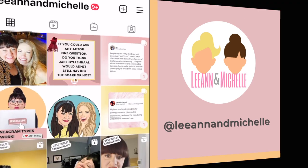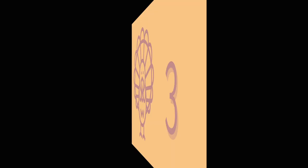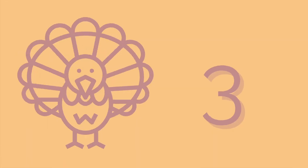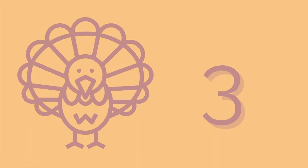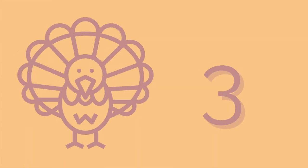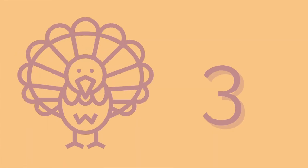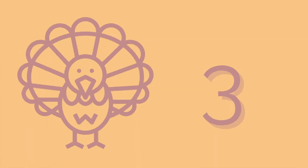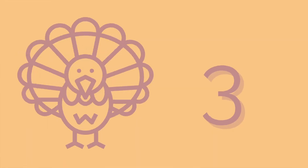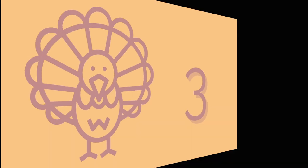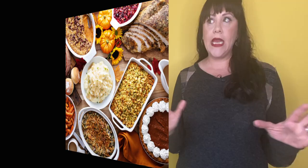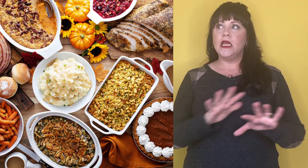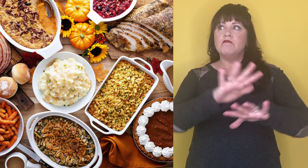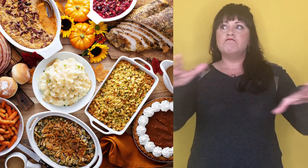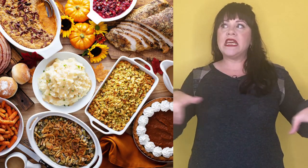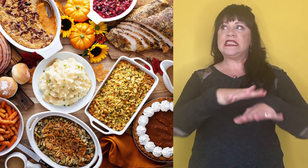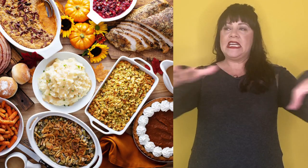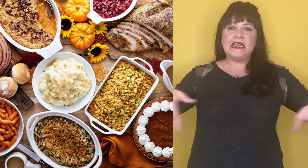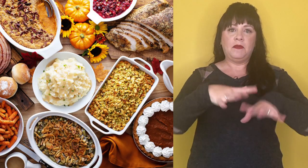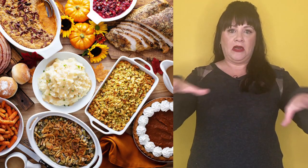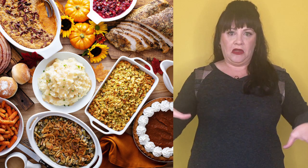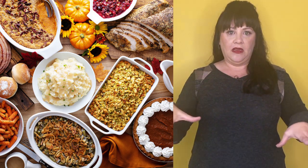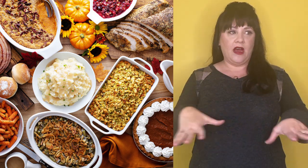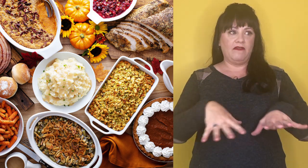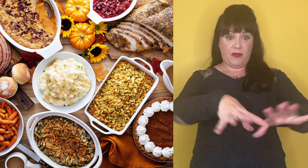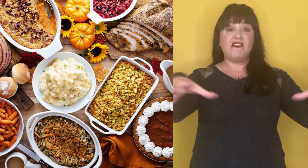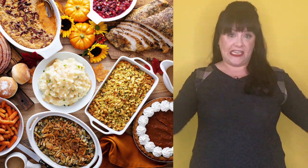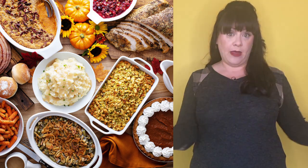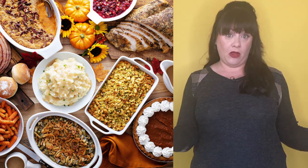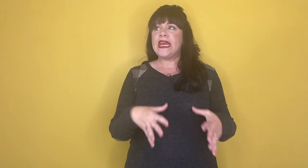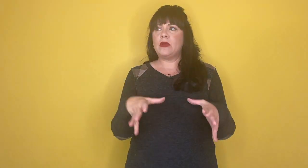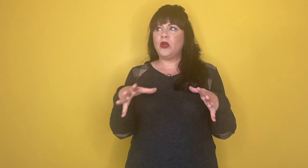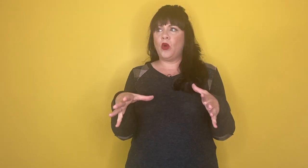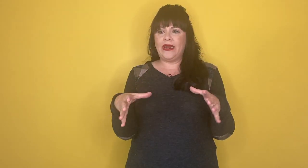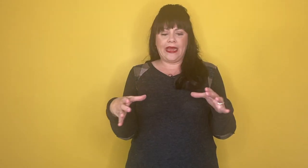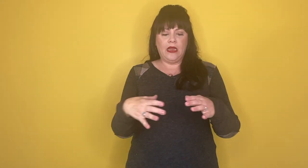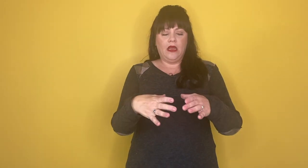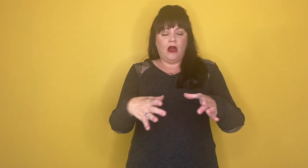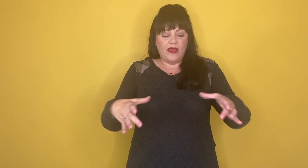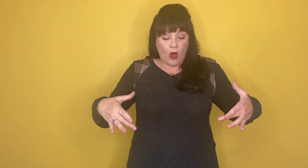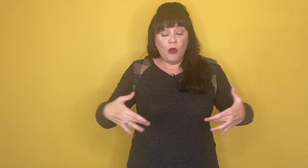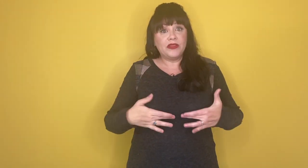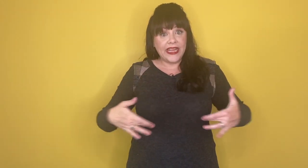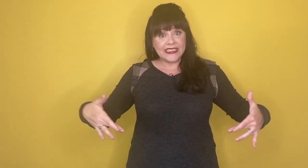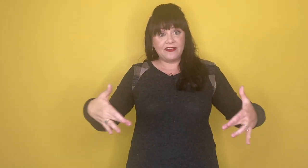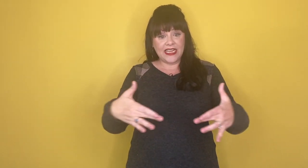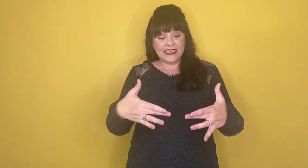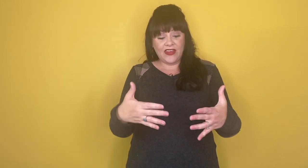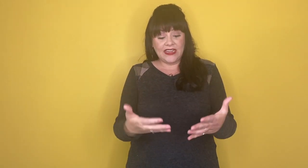there. Threes would not want to get mixed in the middle of the buffet table. They wouldn't want to get on that whole plate of Thanksgiving. They